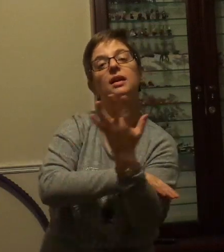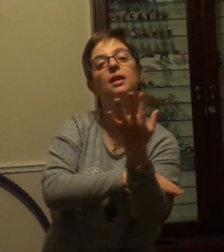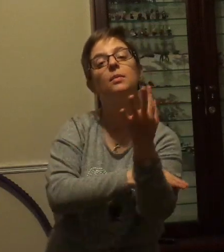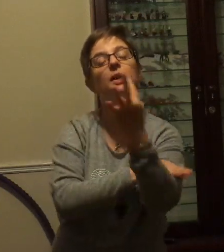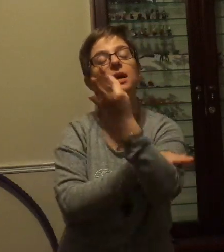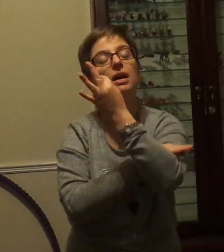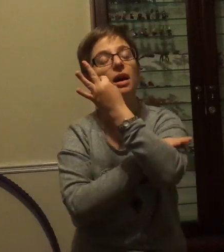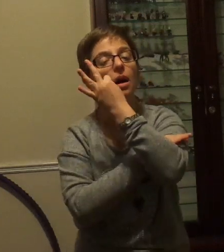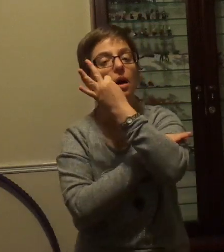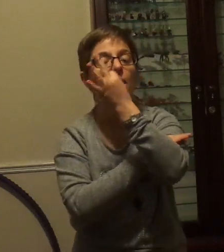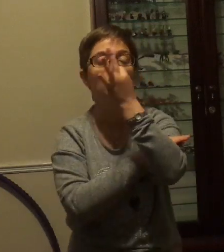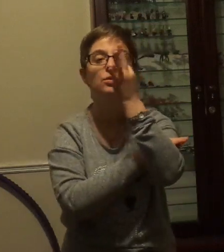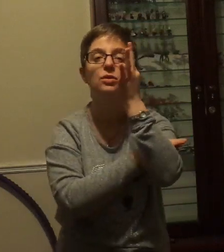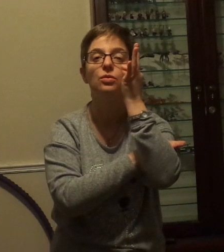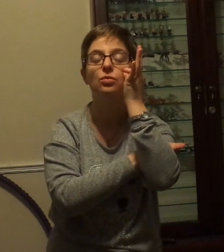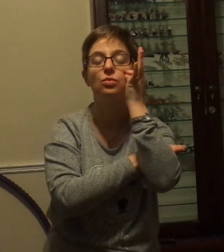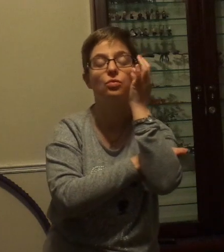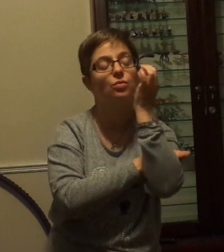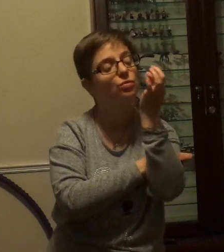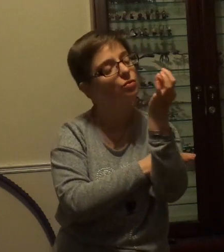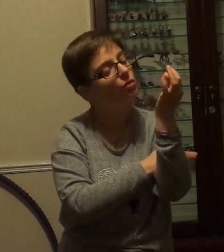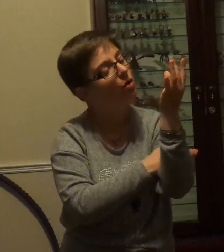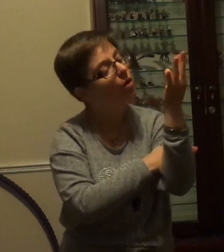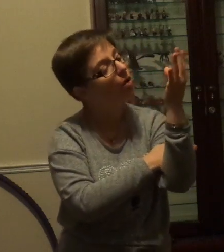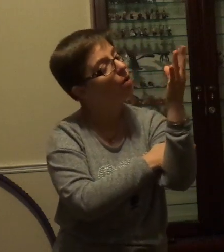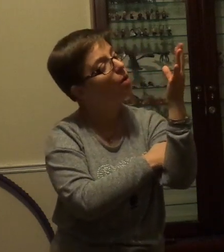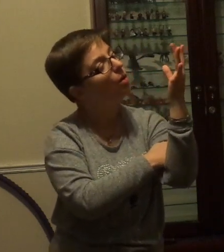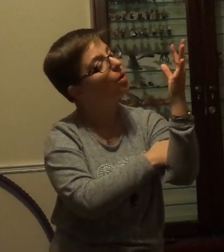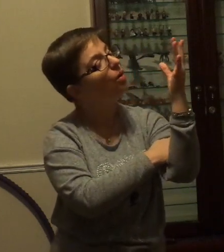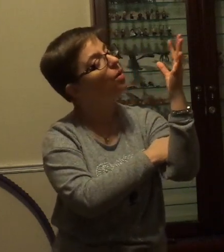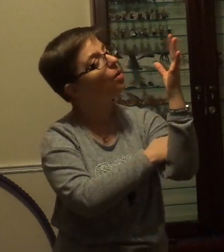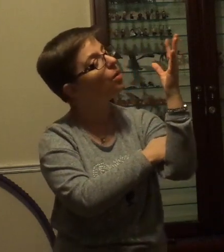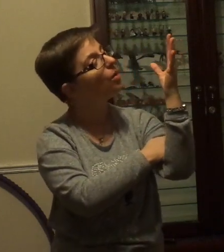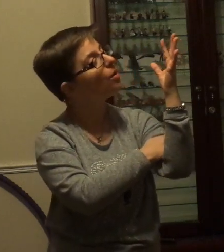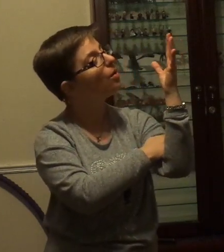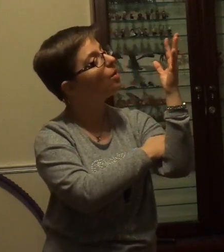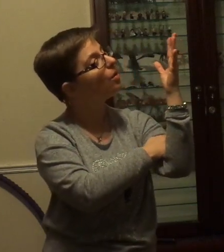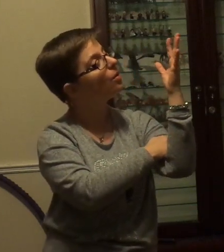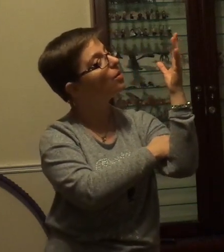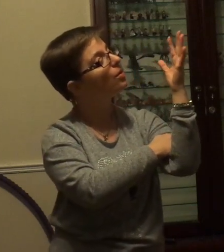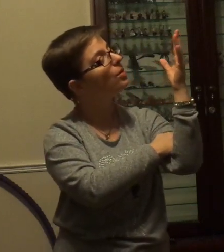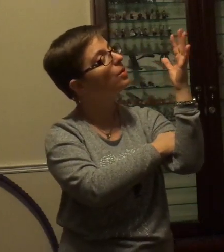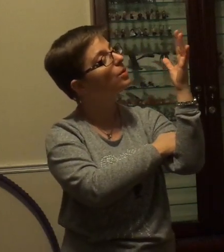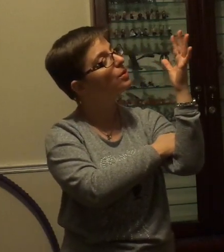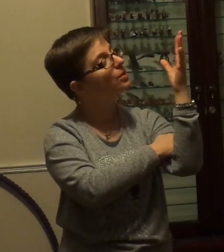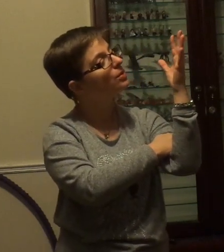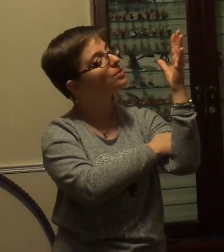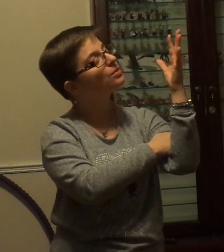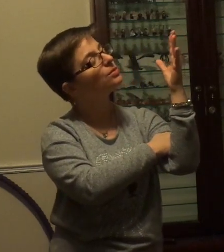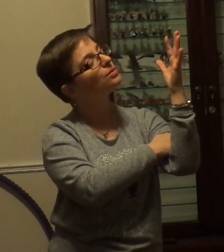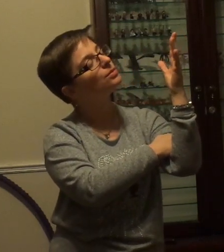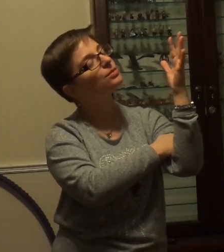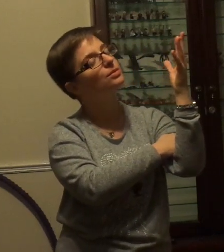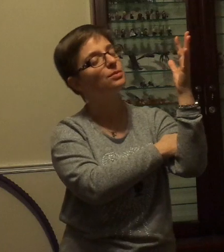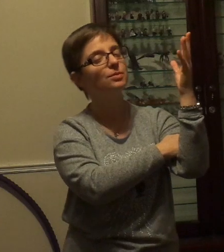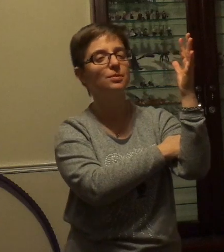becomes the rose. Not yet, waters. Thank you.